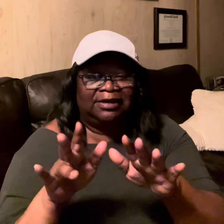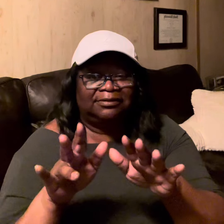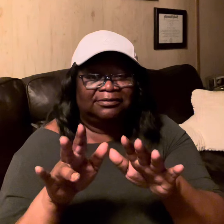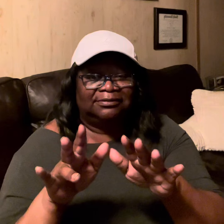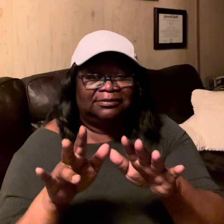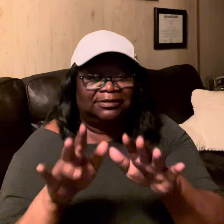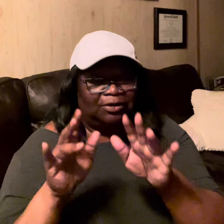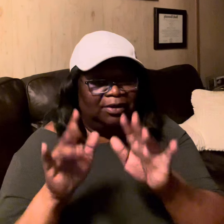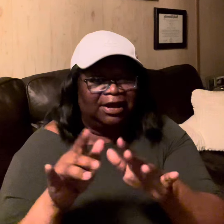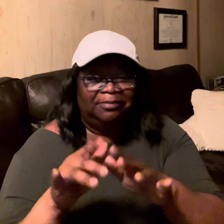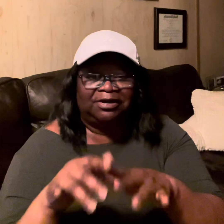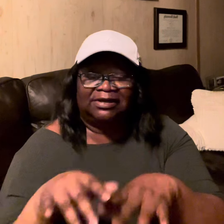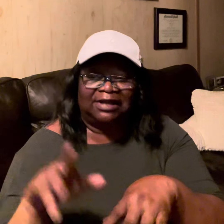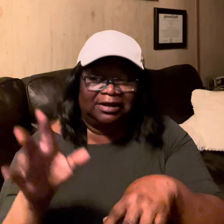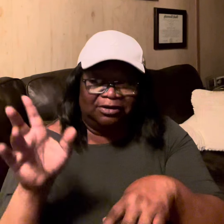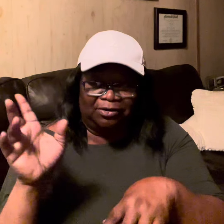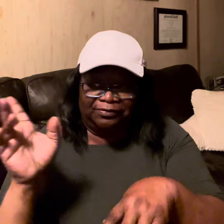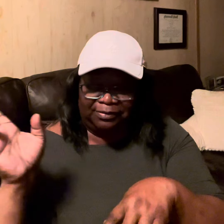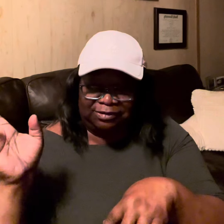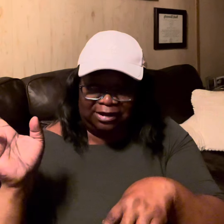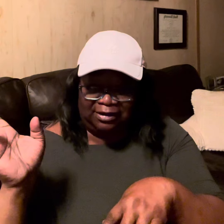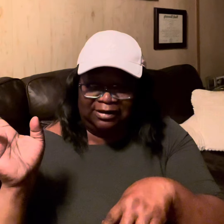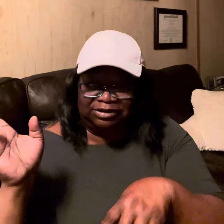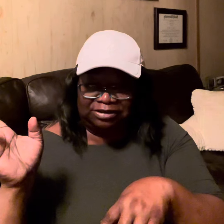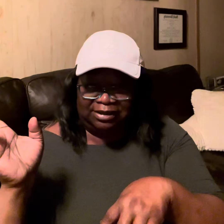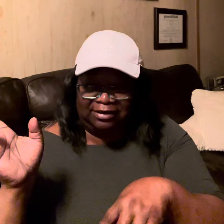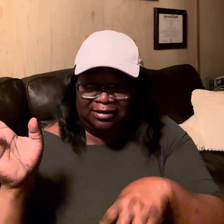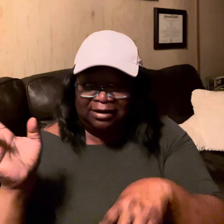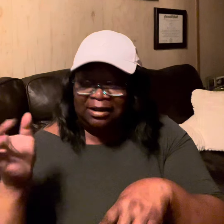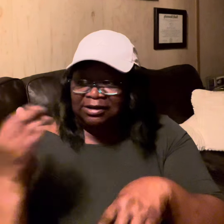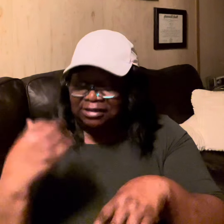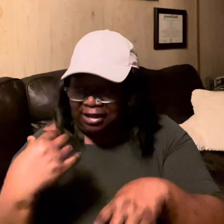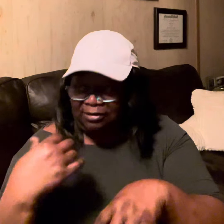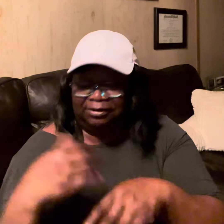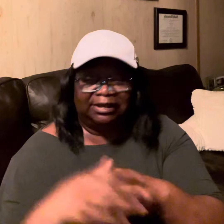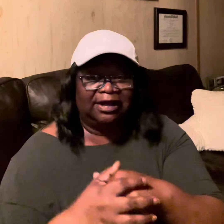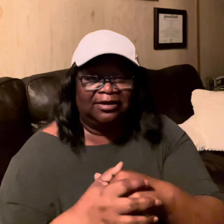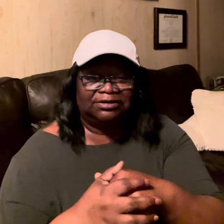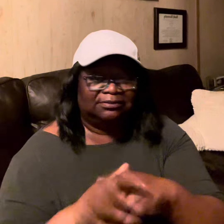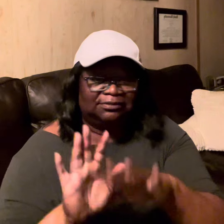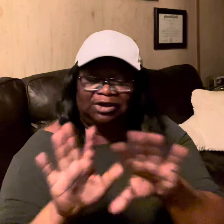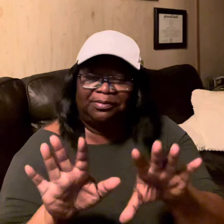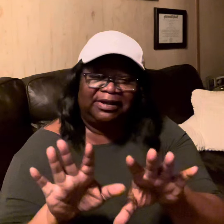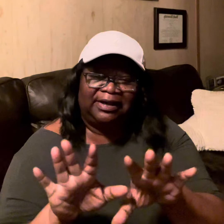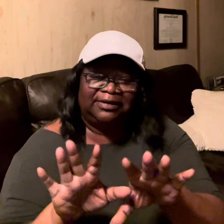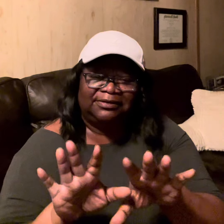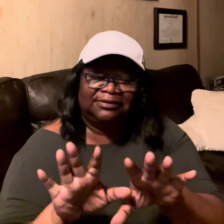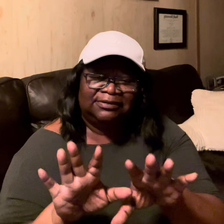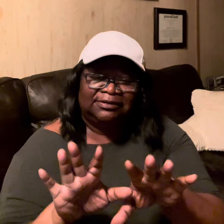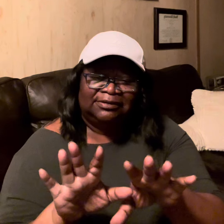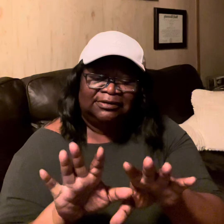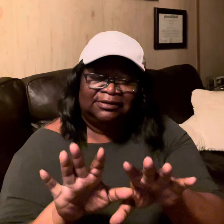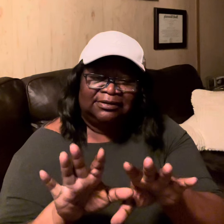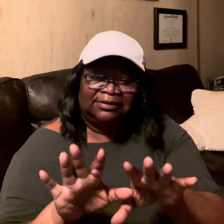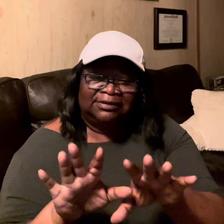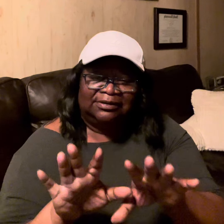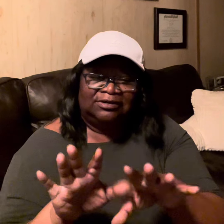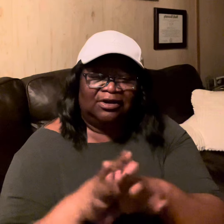don't hate because I can go from dawn the chair to herald the couch don't be hating you know